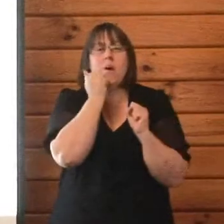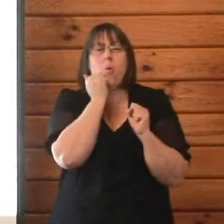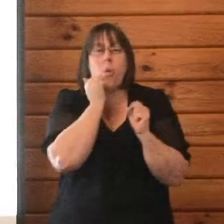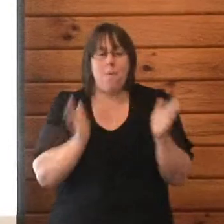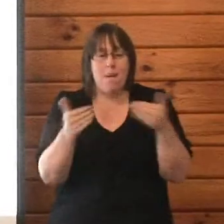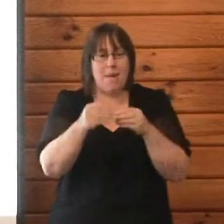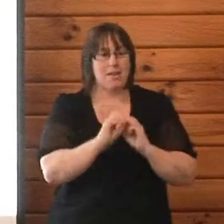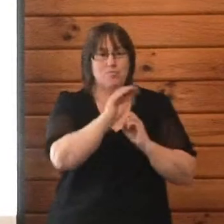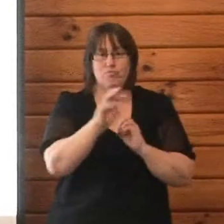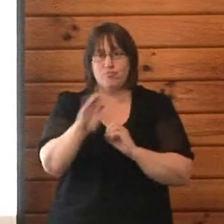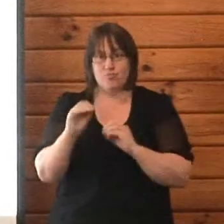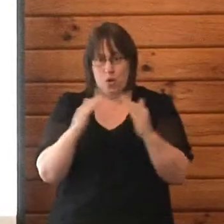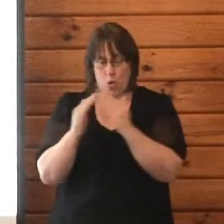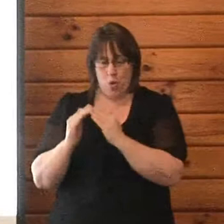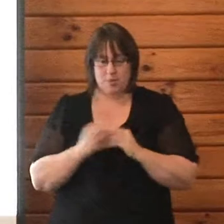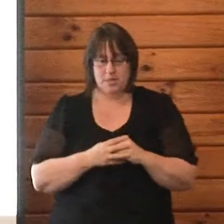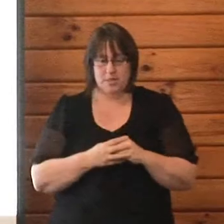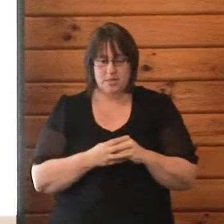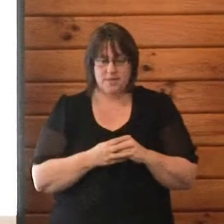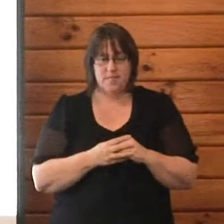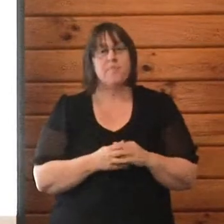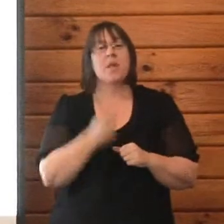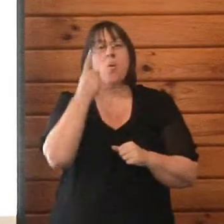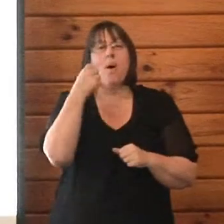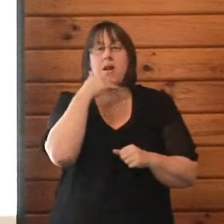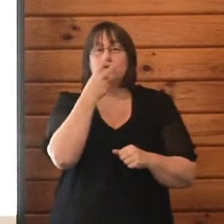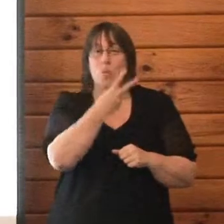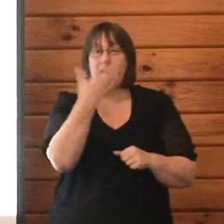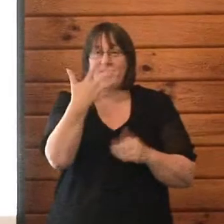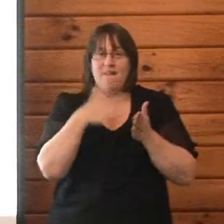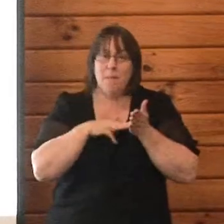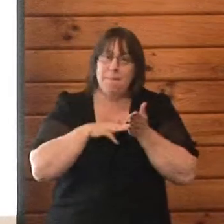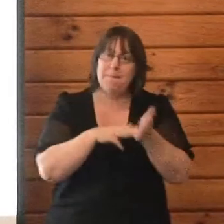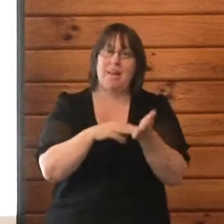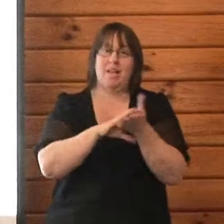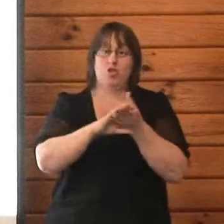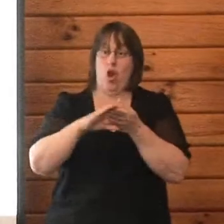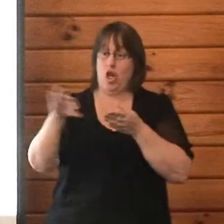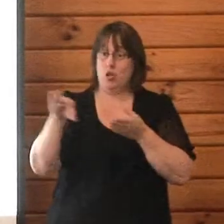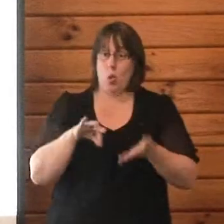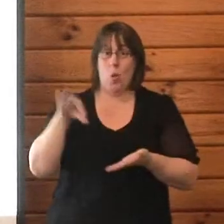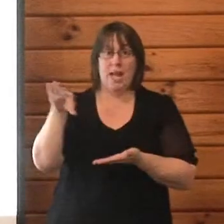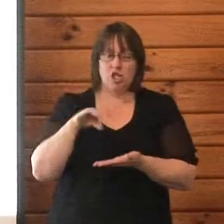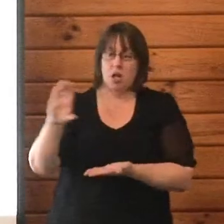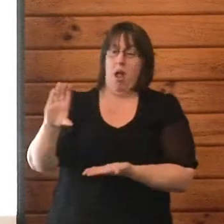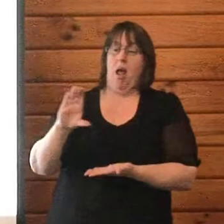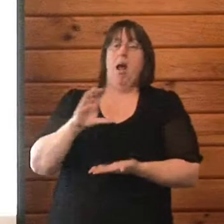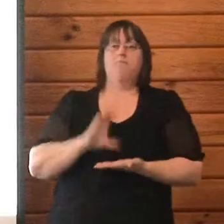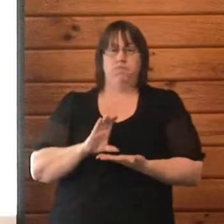We've had 125 million dollars in donations. And we've had over a hundred thousand